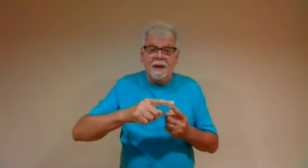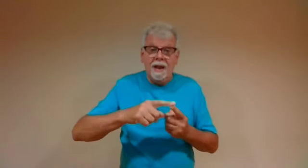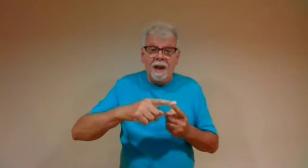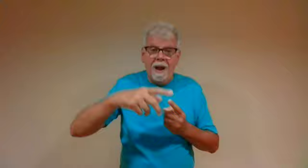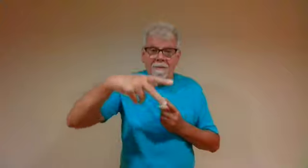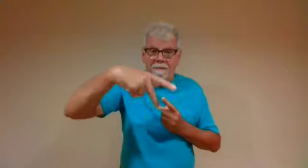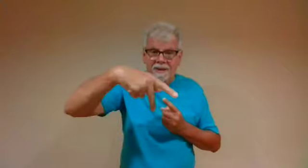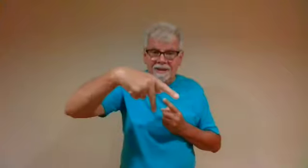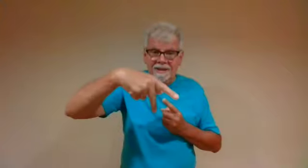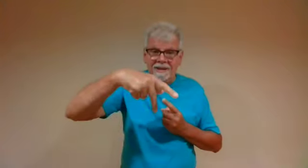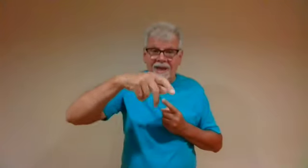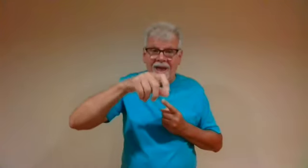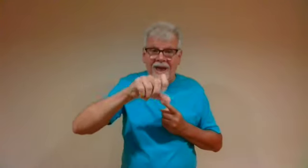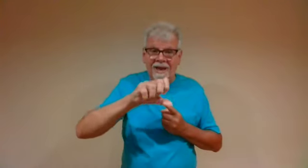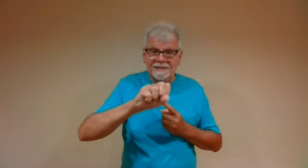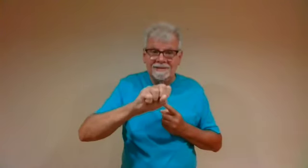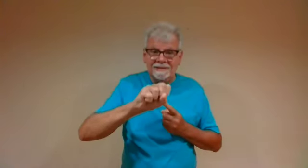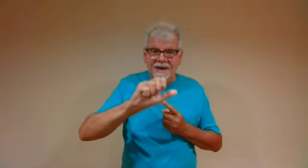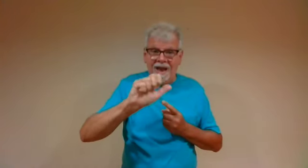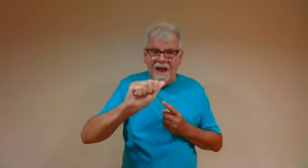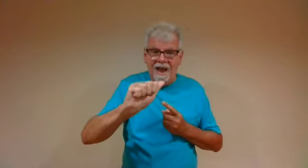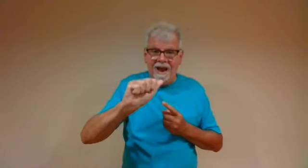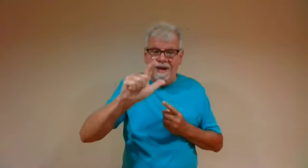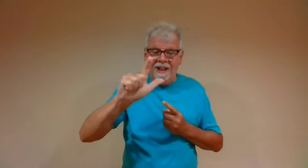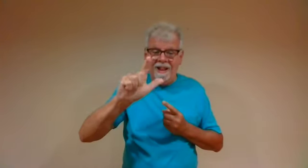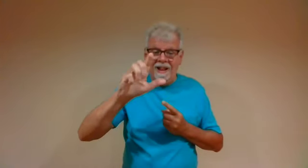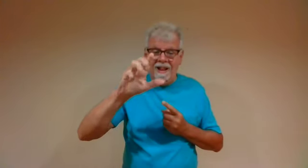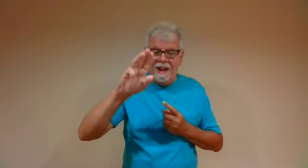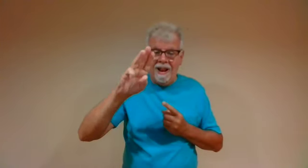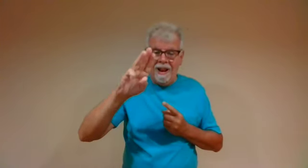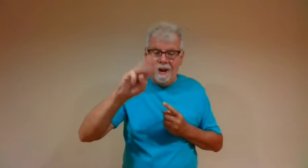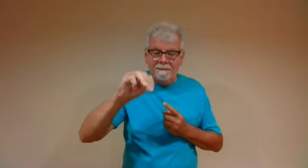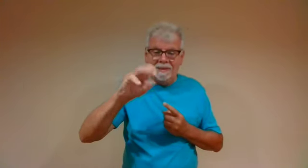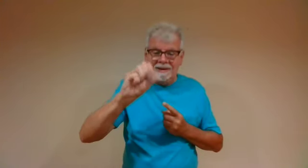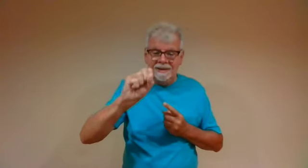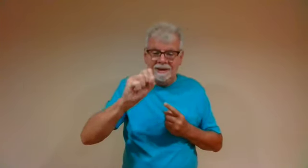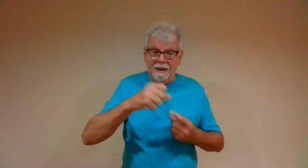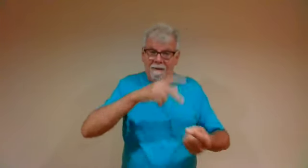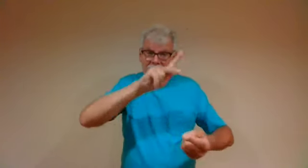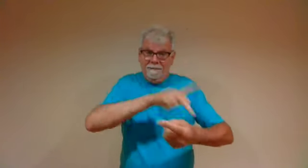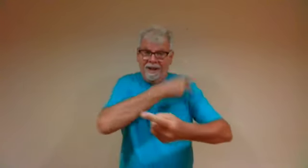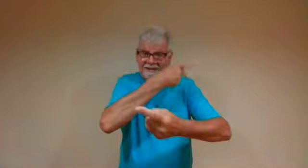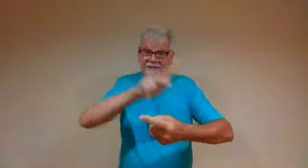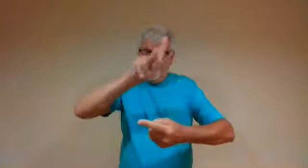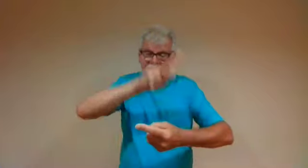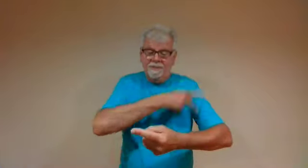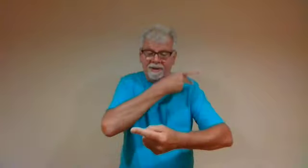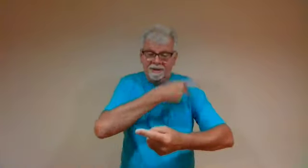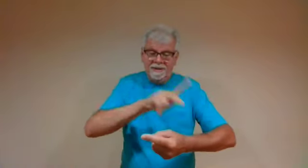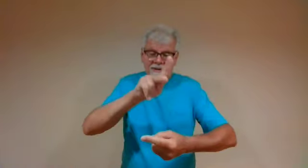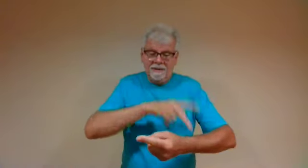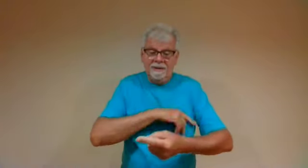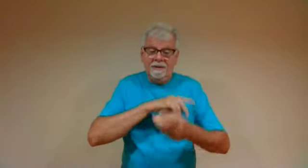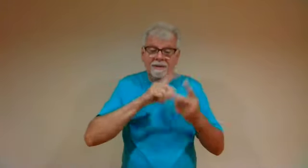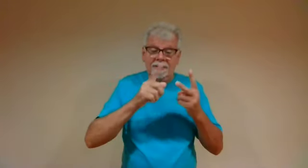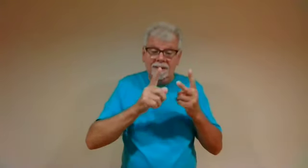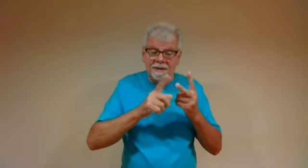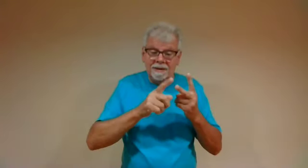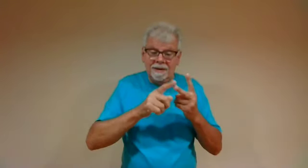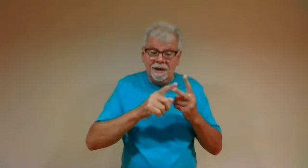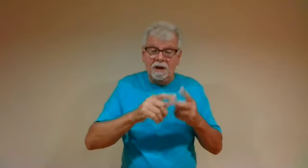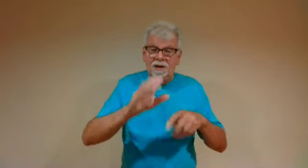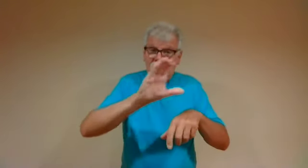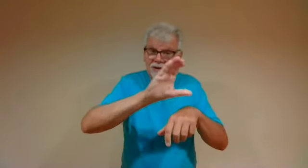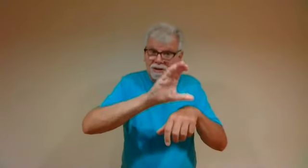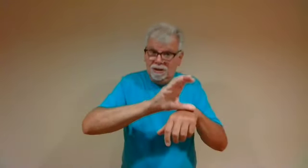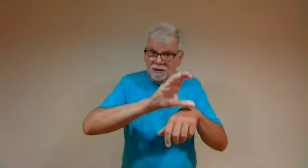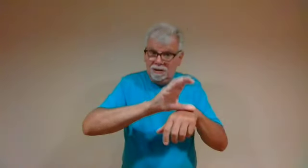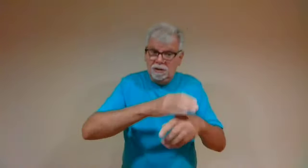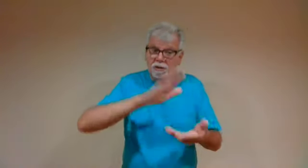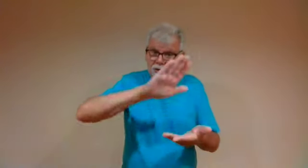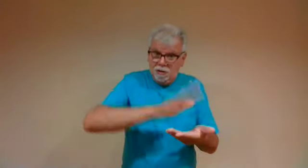hymns